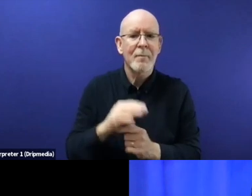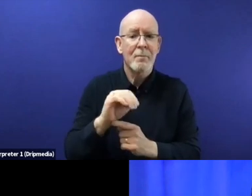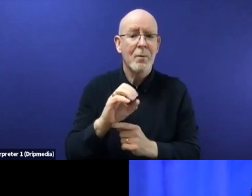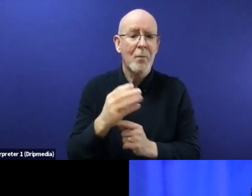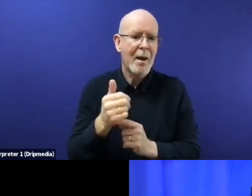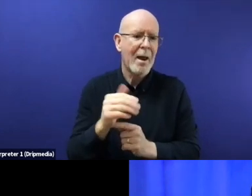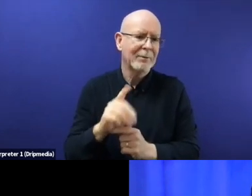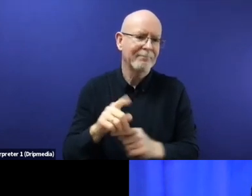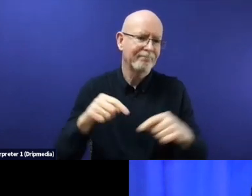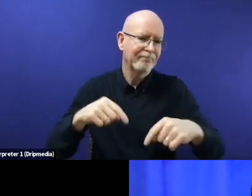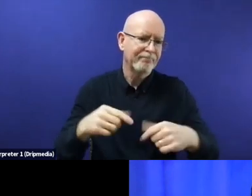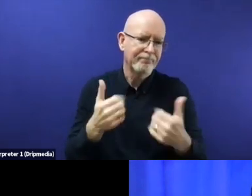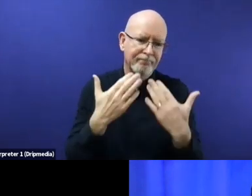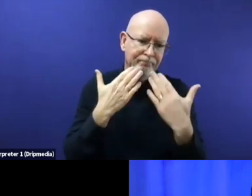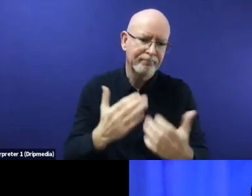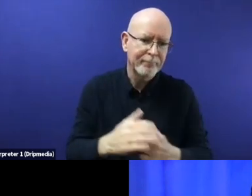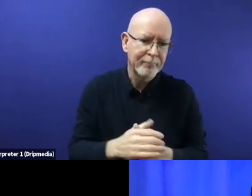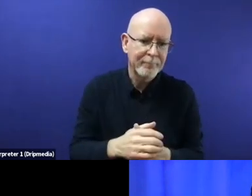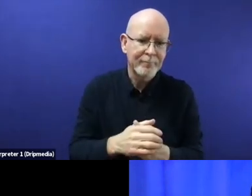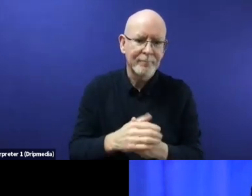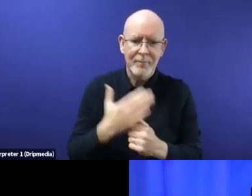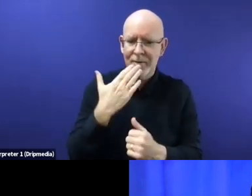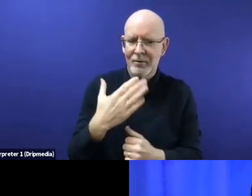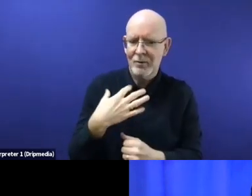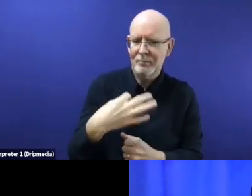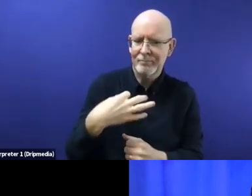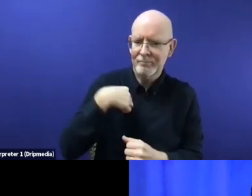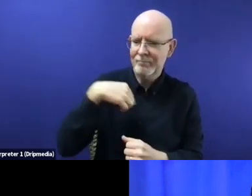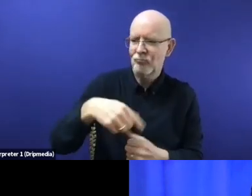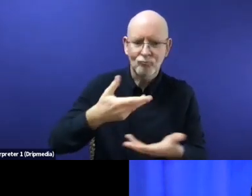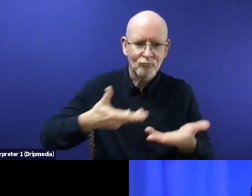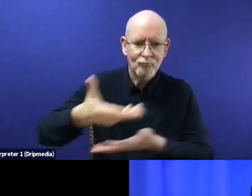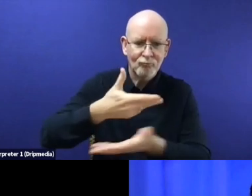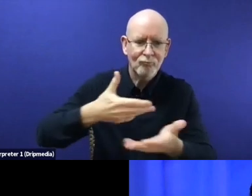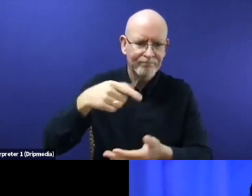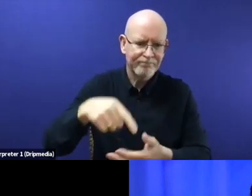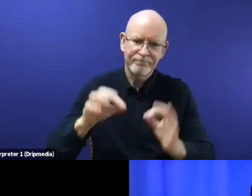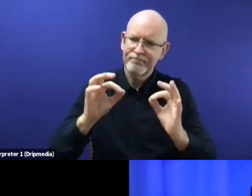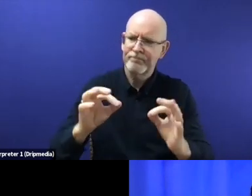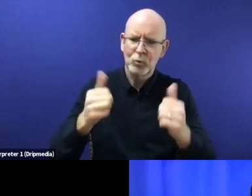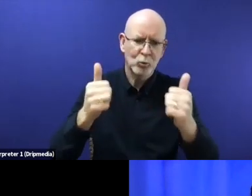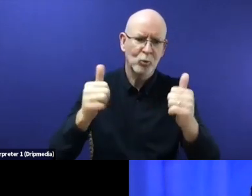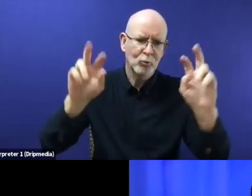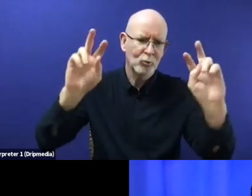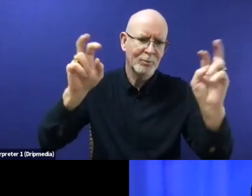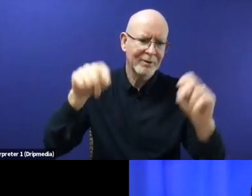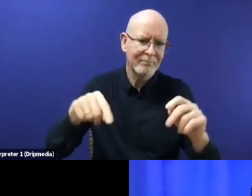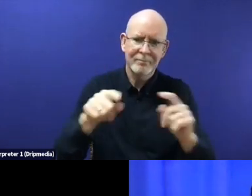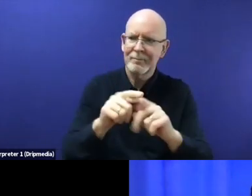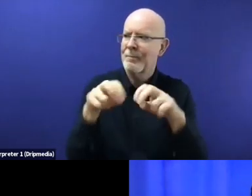I think I will start with trying to see how, you know, when the